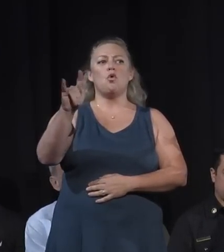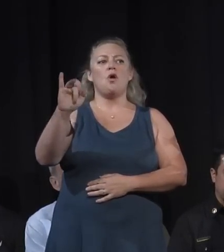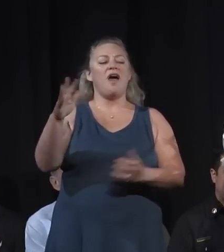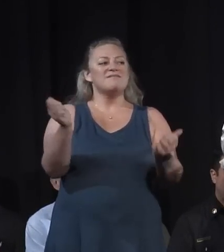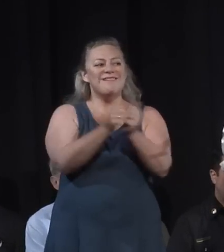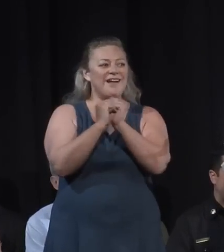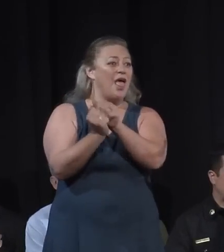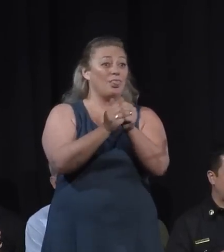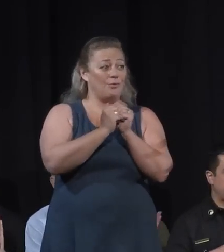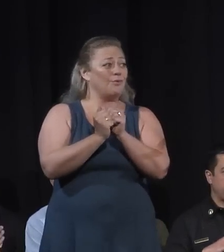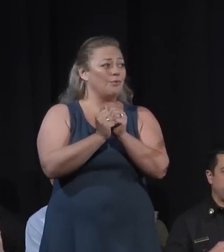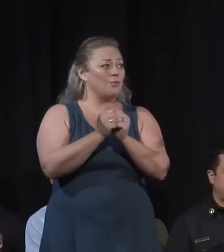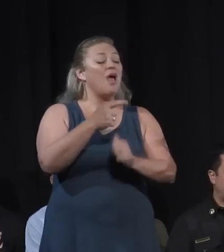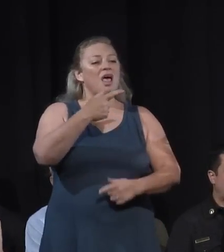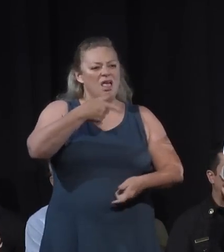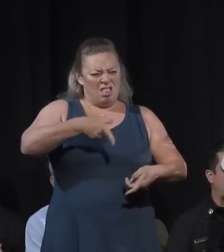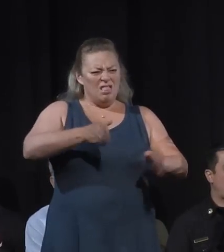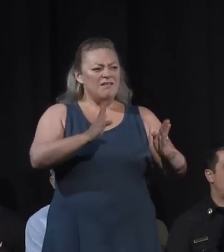today.